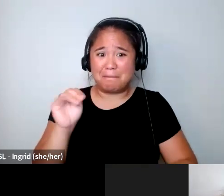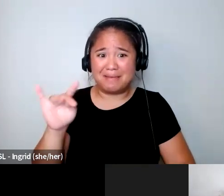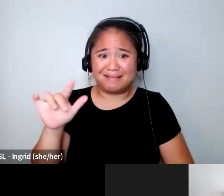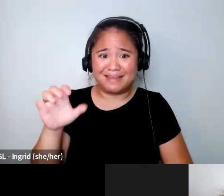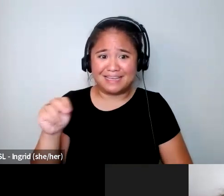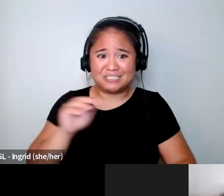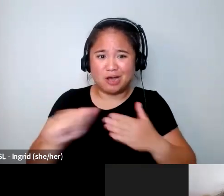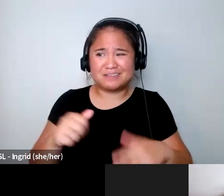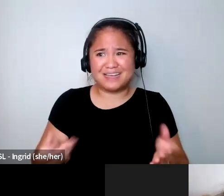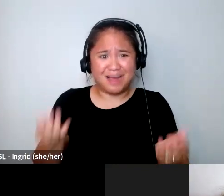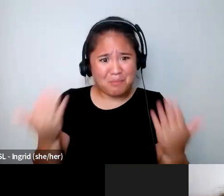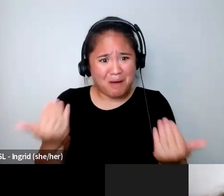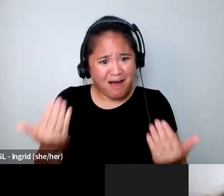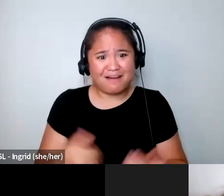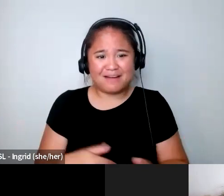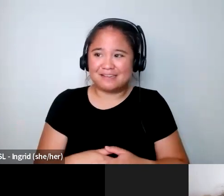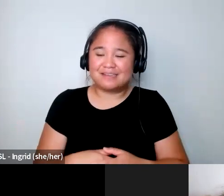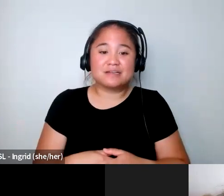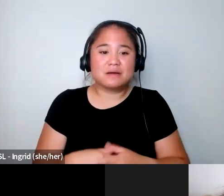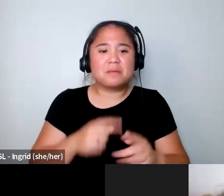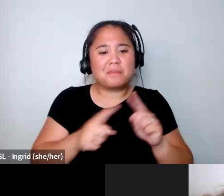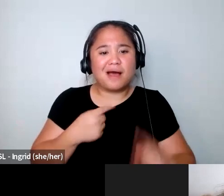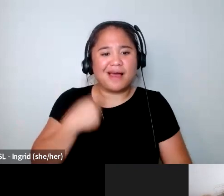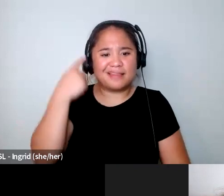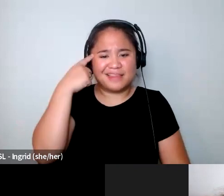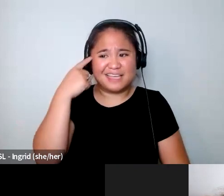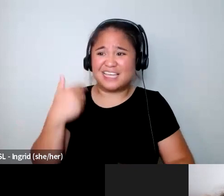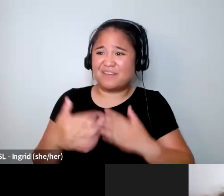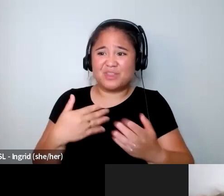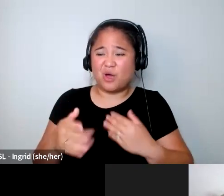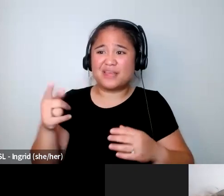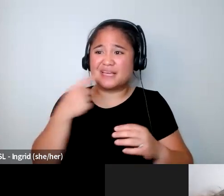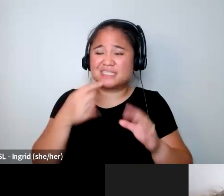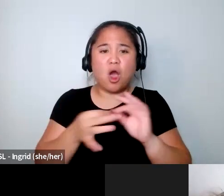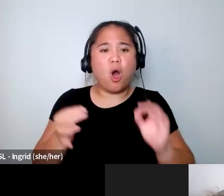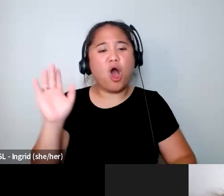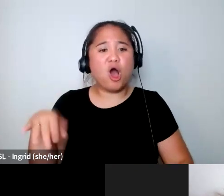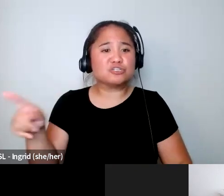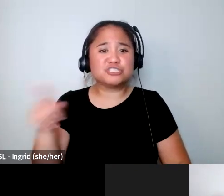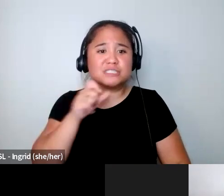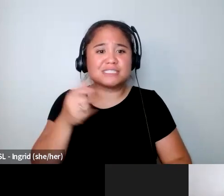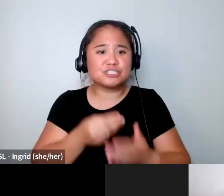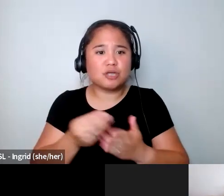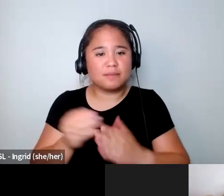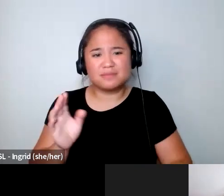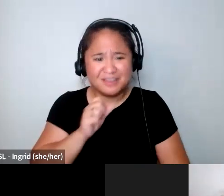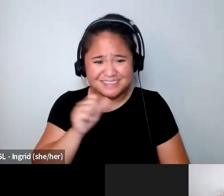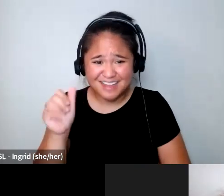on right so i think that it's even though they say it's oh she doesn't shop it's not that